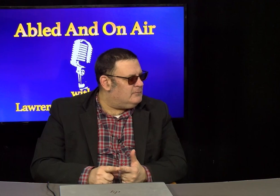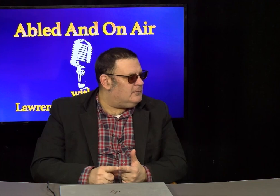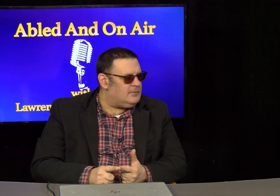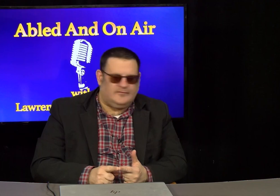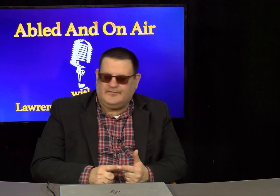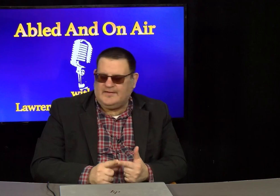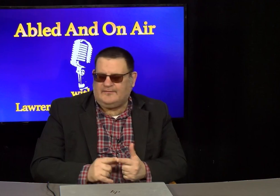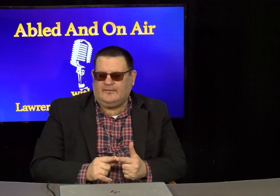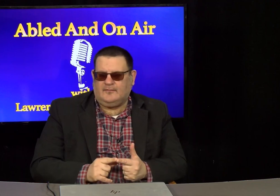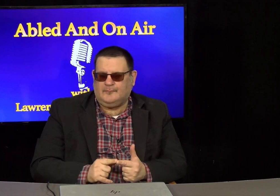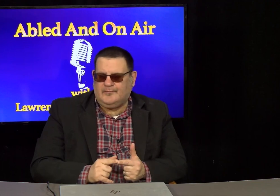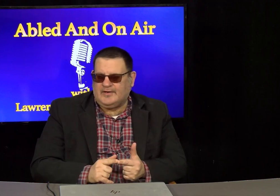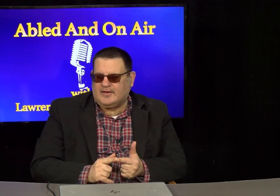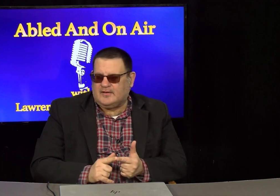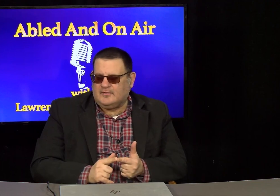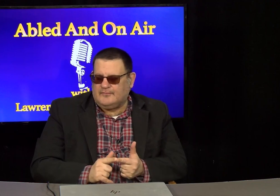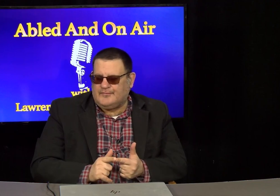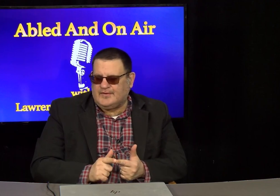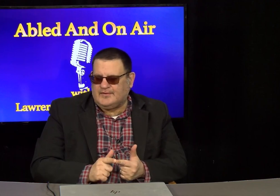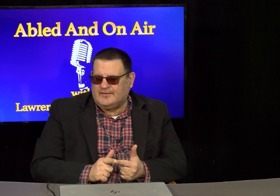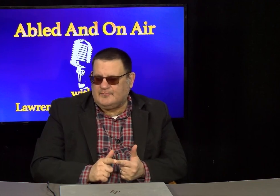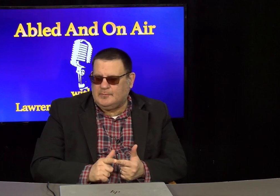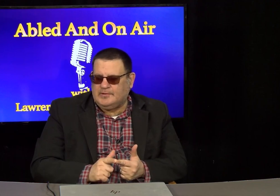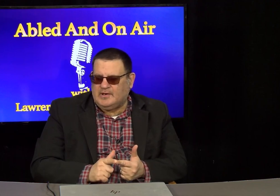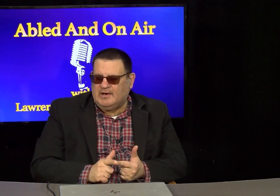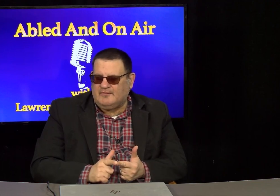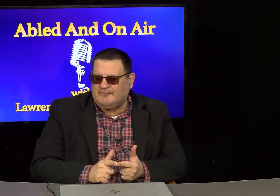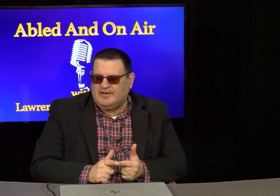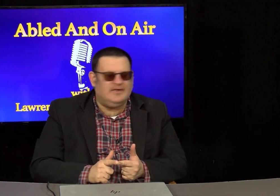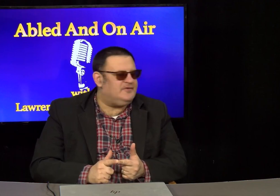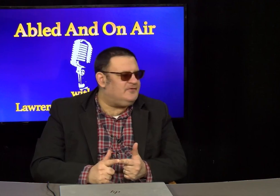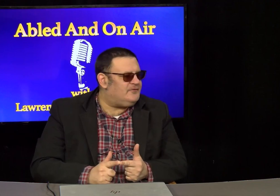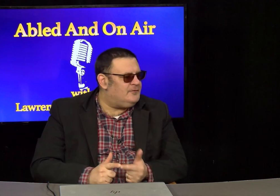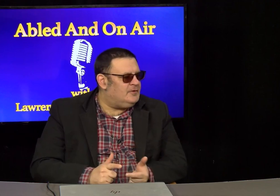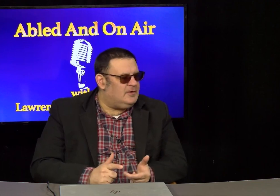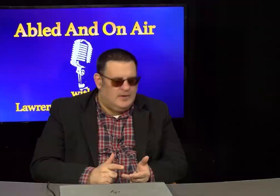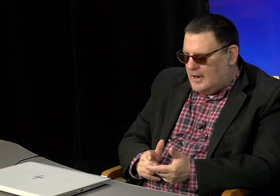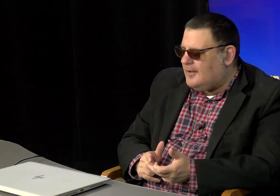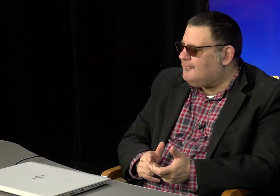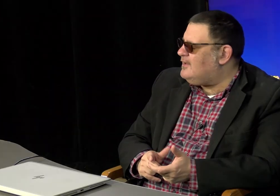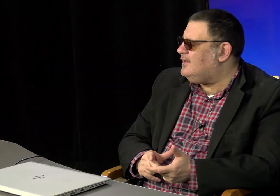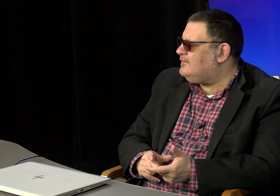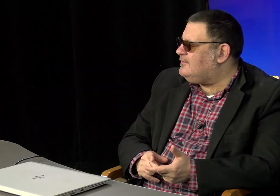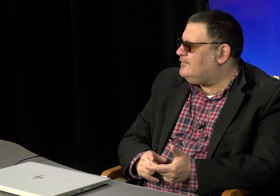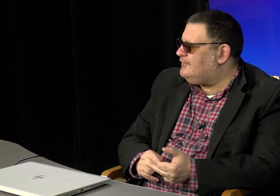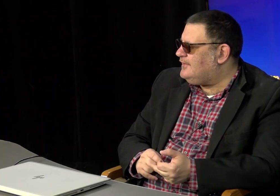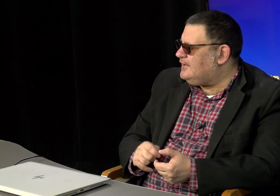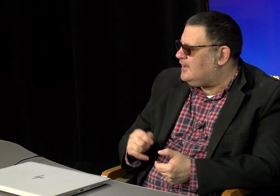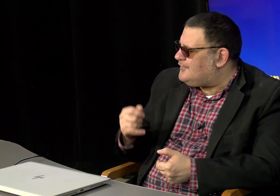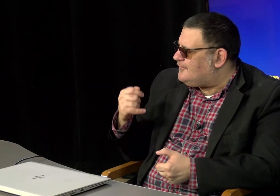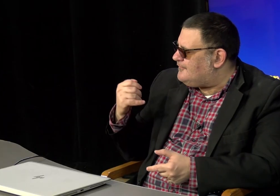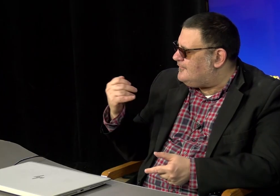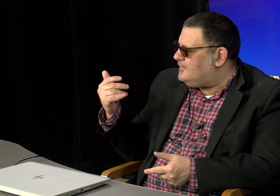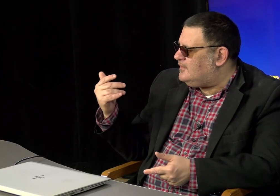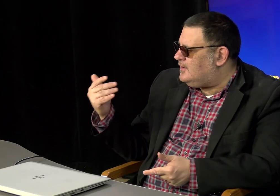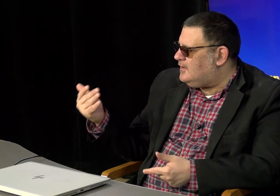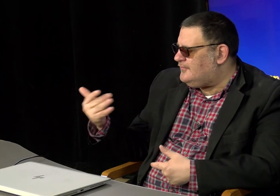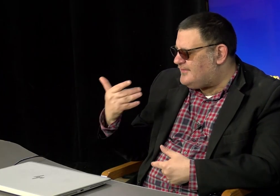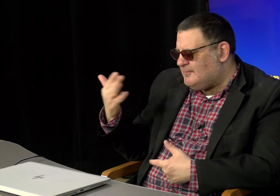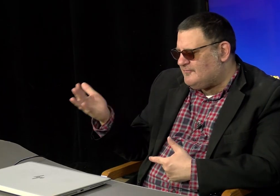because that's a big thing that's been around for ages, and then the other, uh, type of